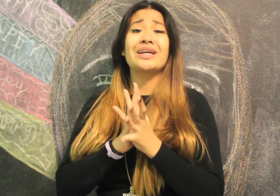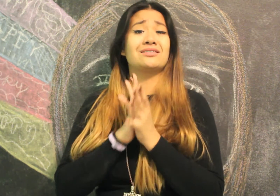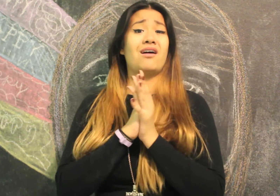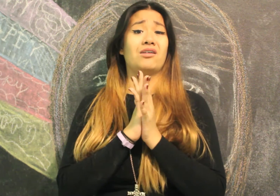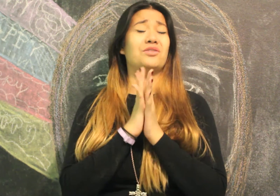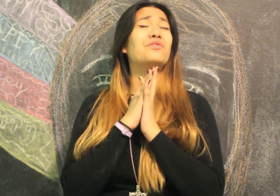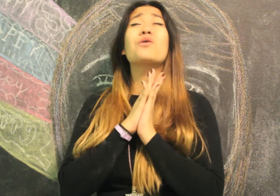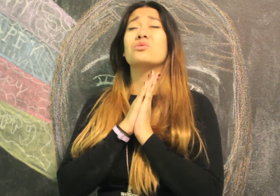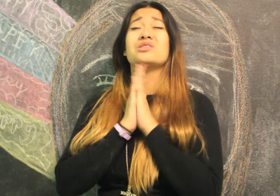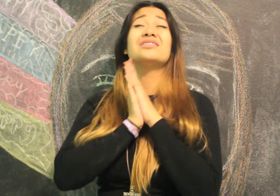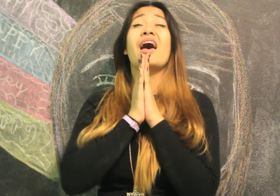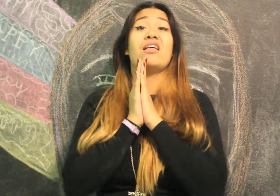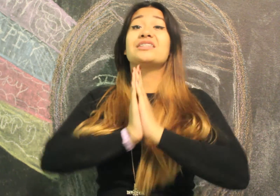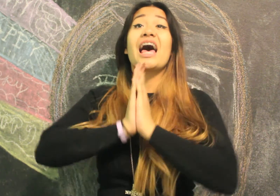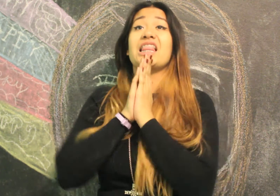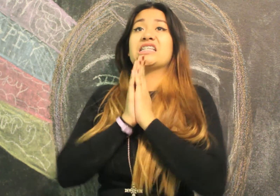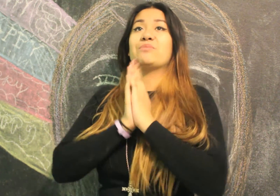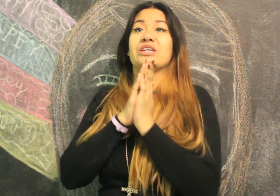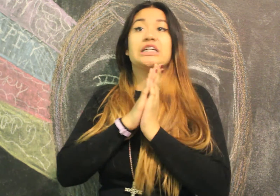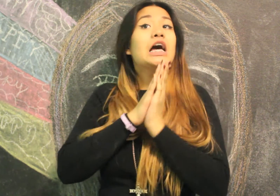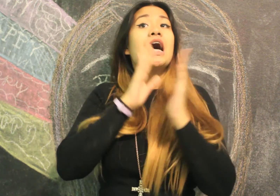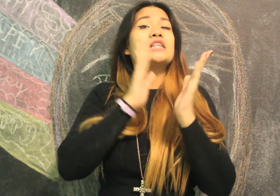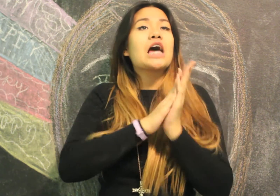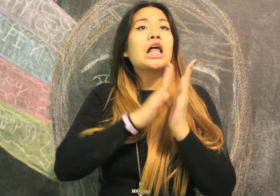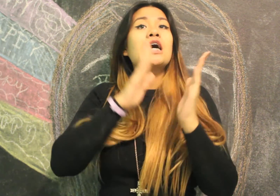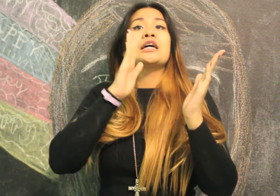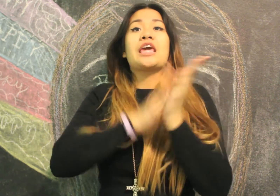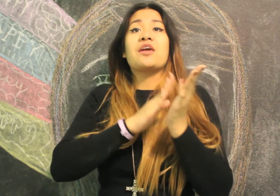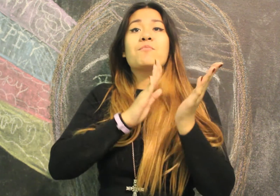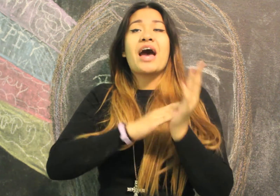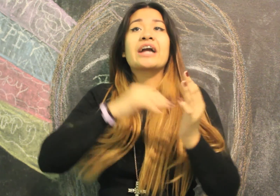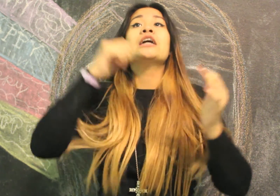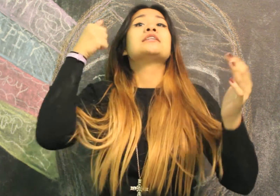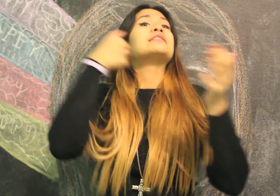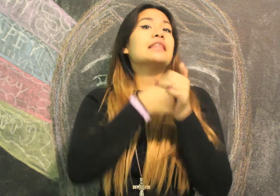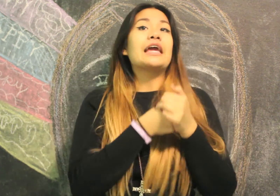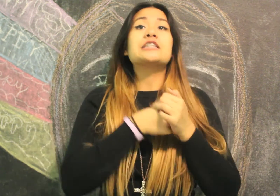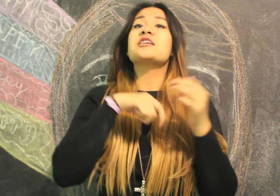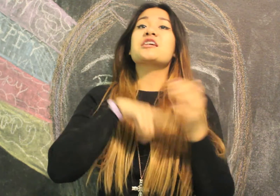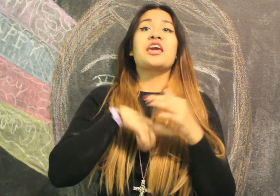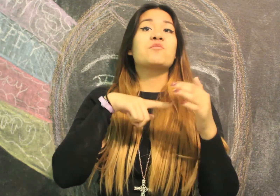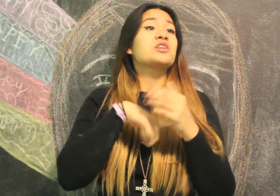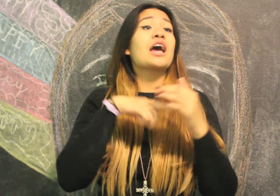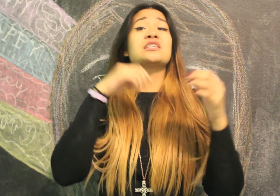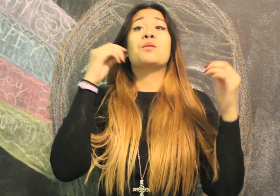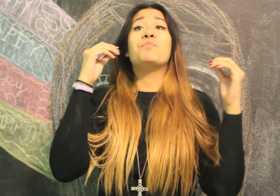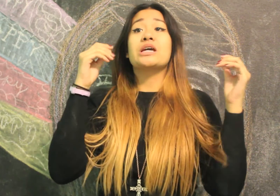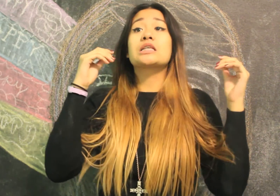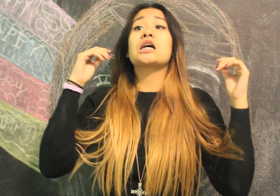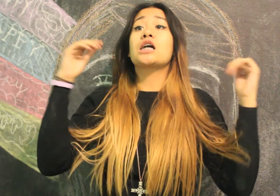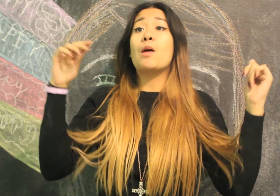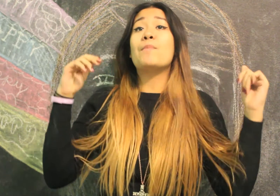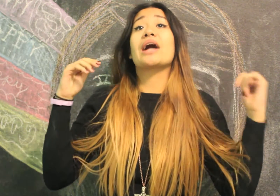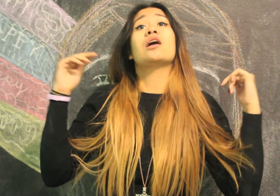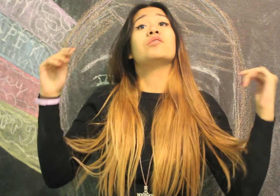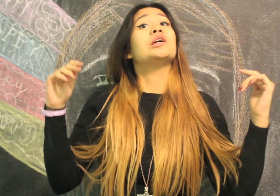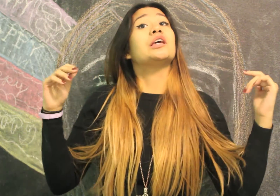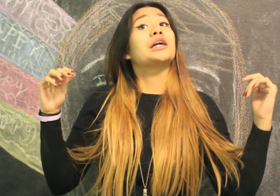song The vocals, Adele Adele is amazing Adele came back slain She has the biggest comeback of the year